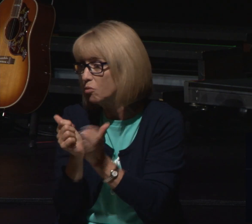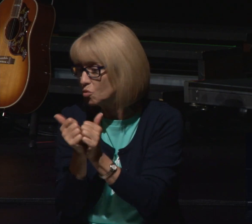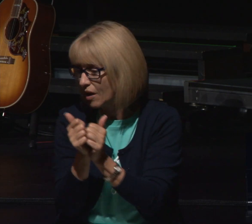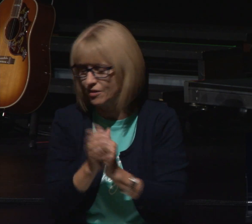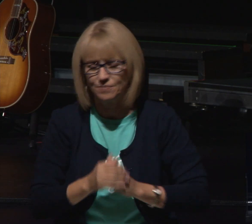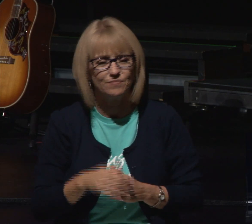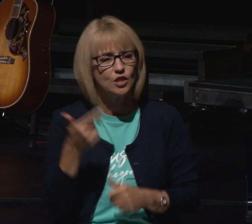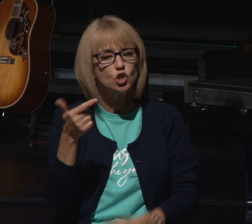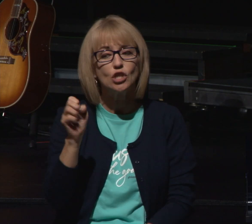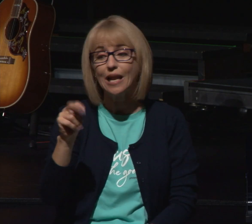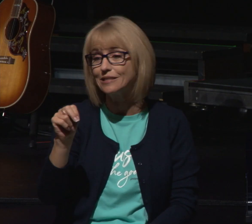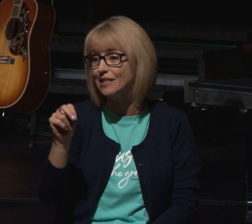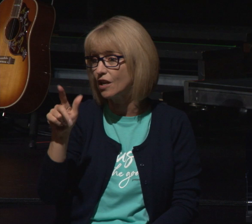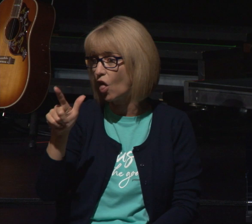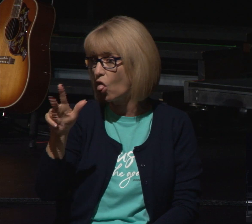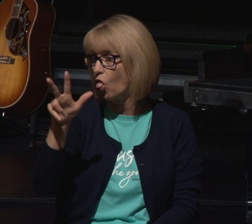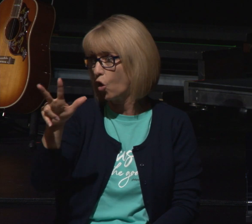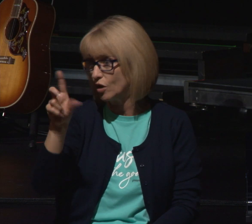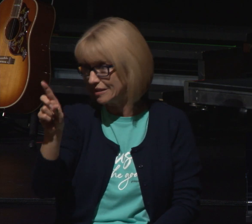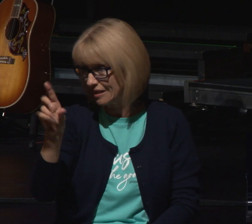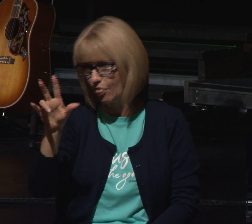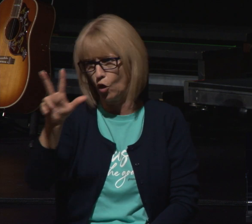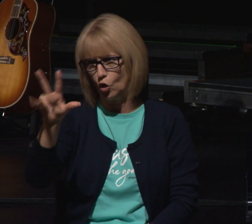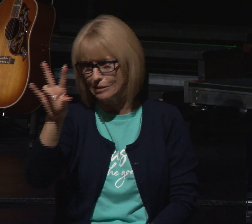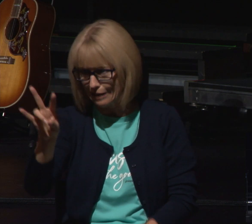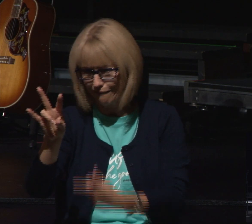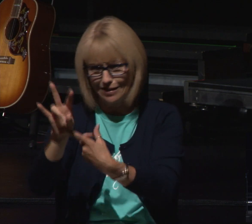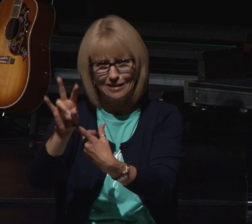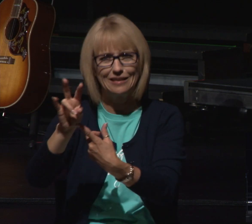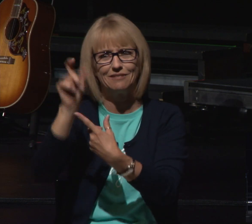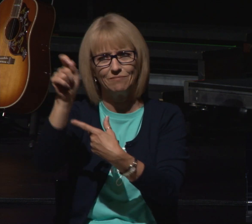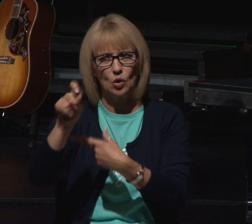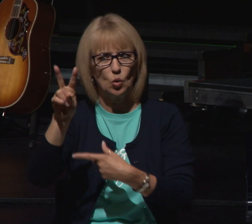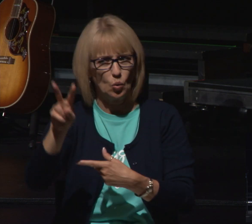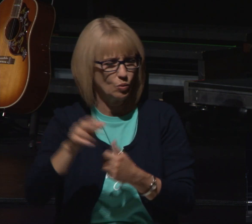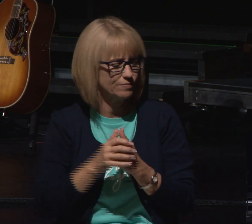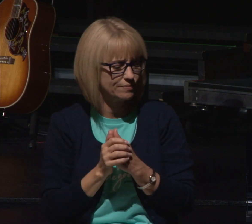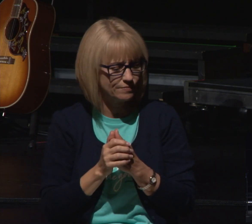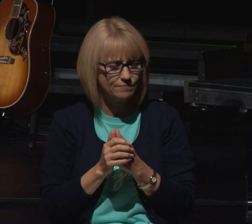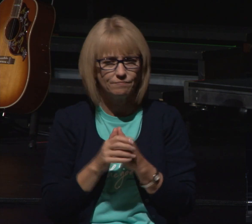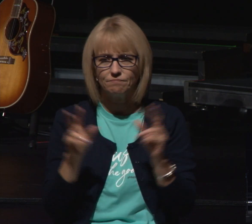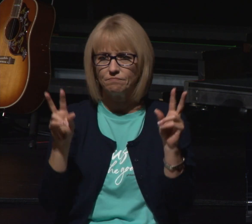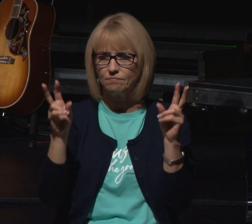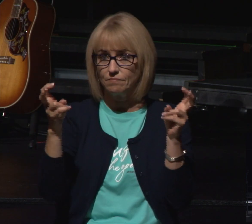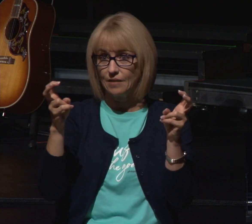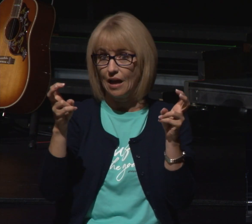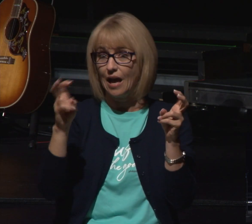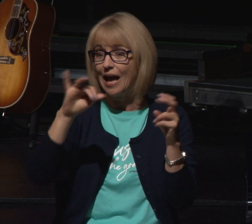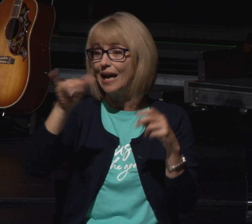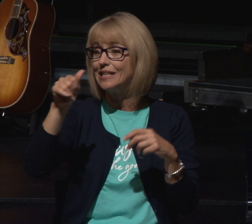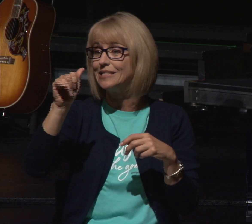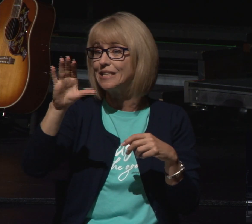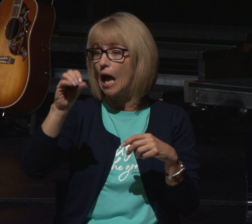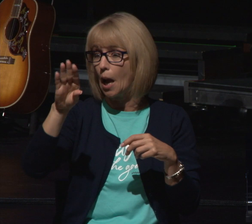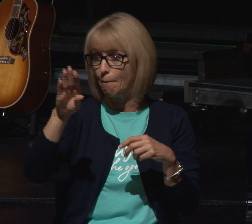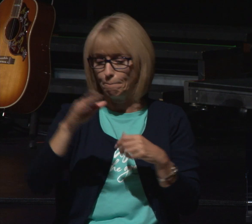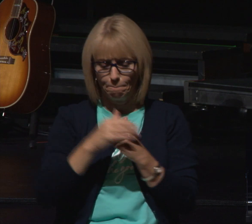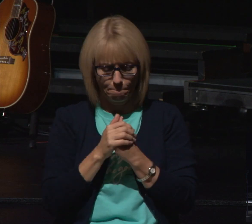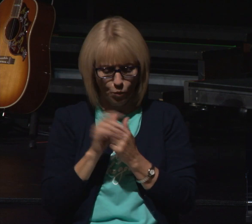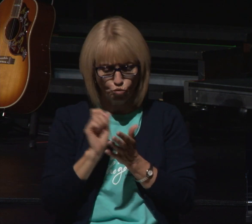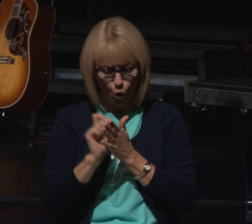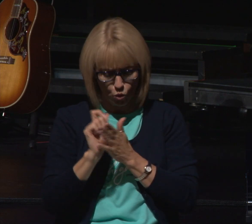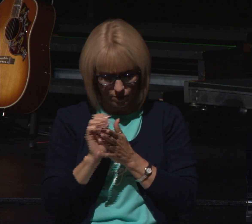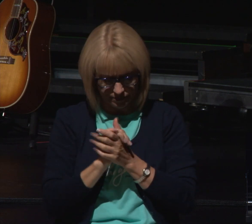number two this is the account of Jacob who is the father of Joseph Joseph a young man of 17